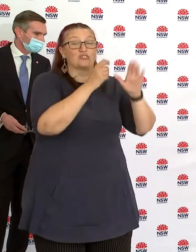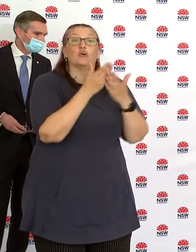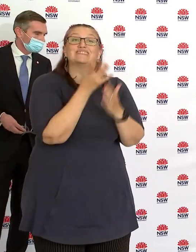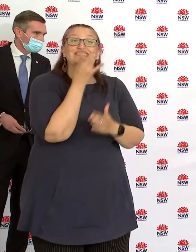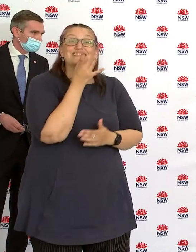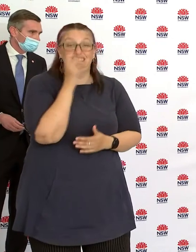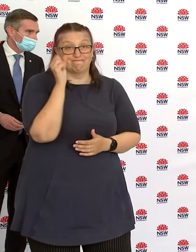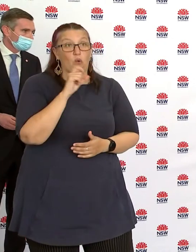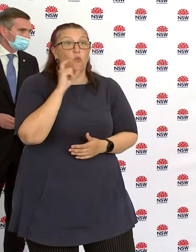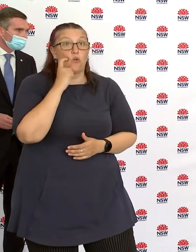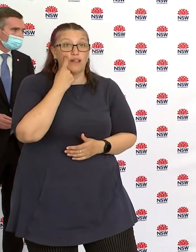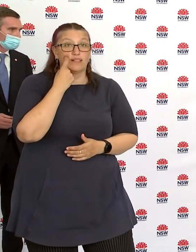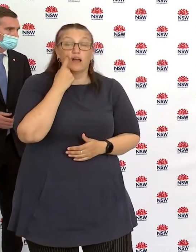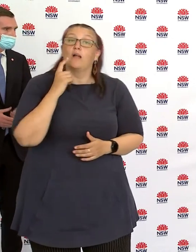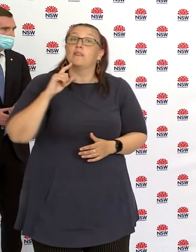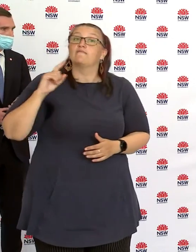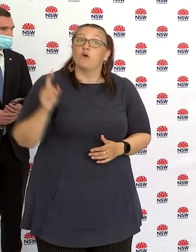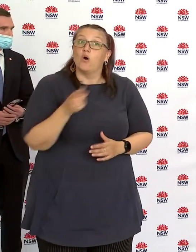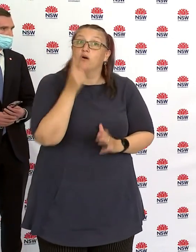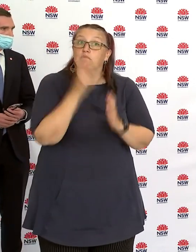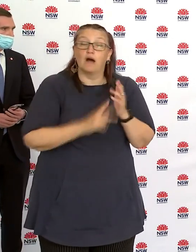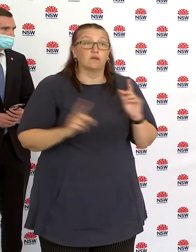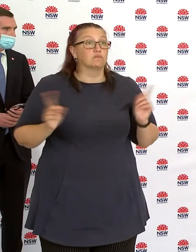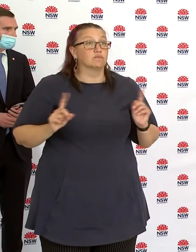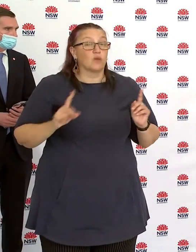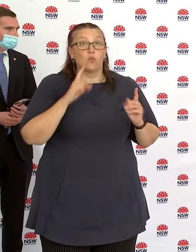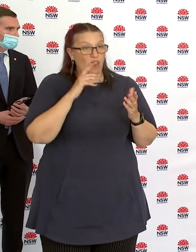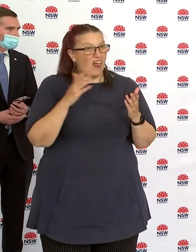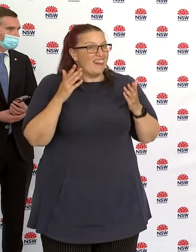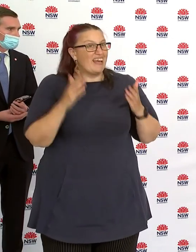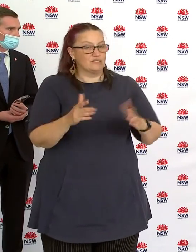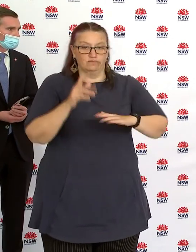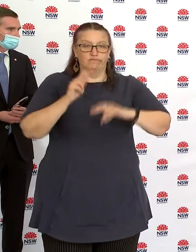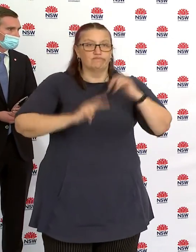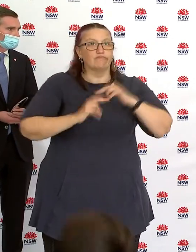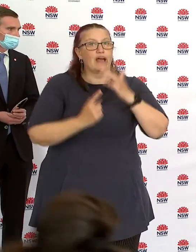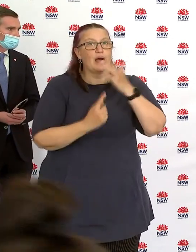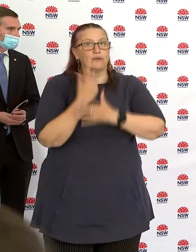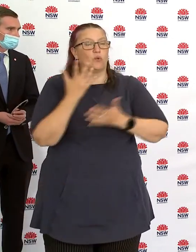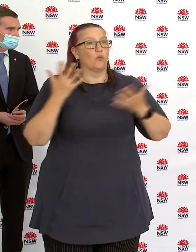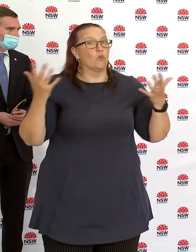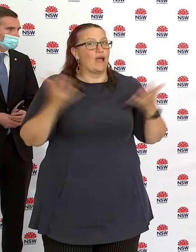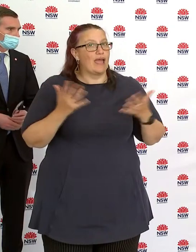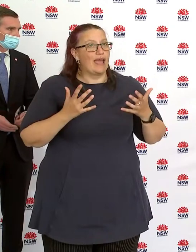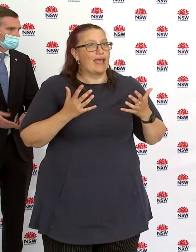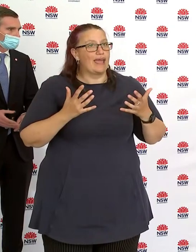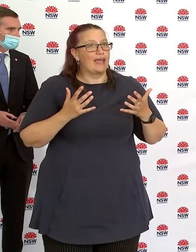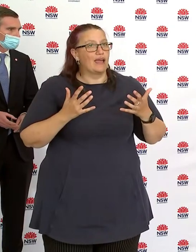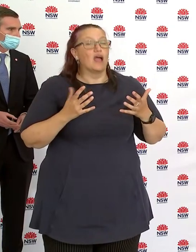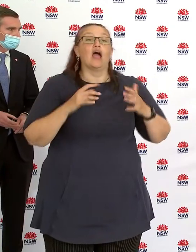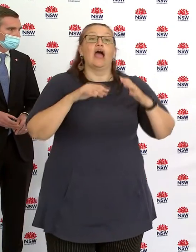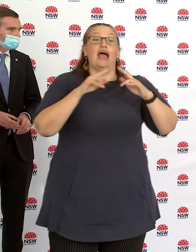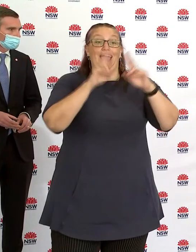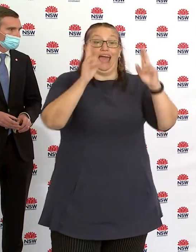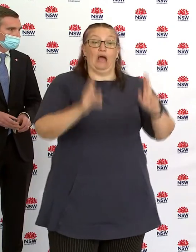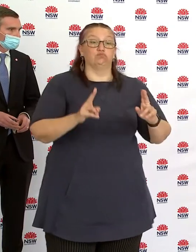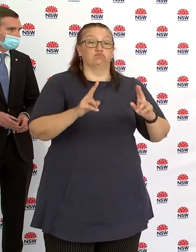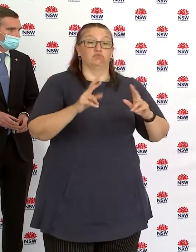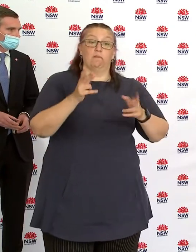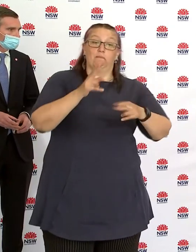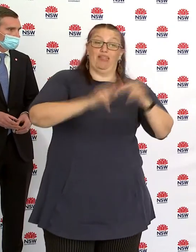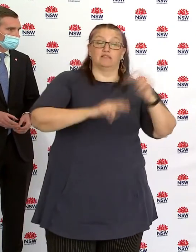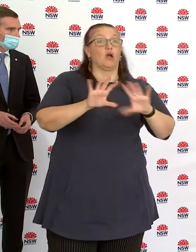Saturday. The first part, of course, is that we're also allowing construction in the non-occupied construction sector,